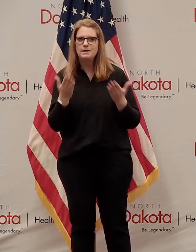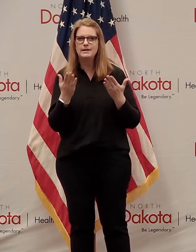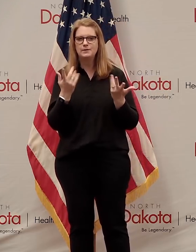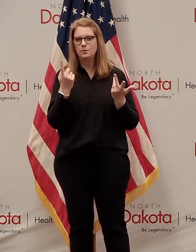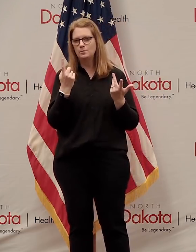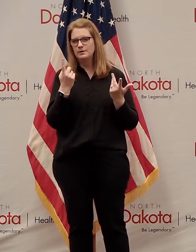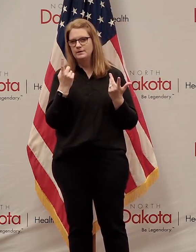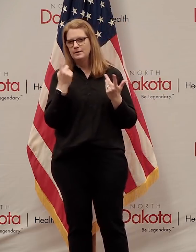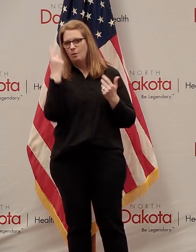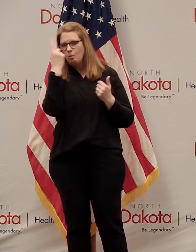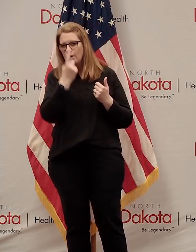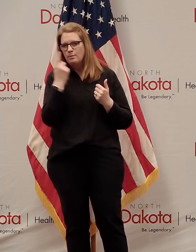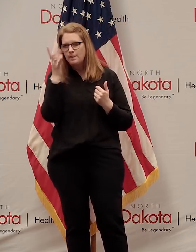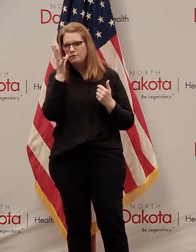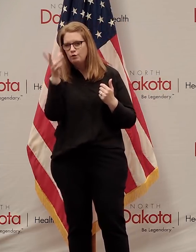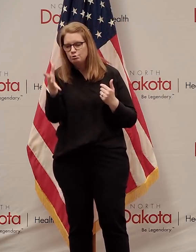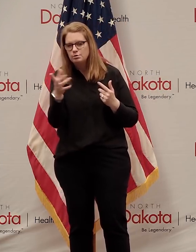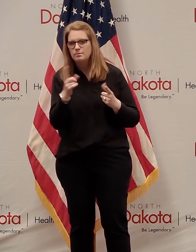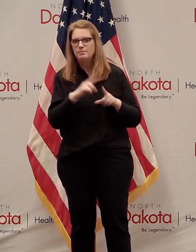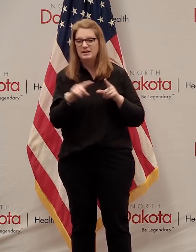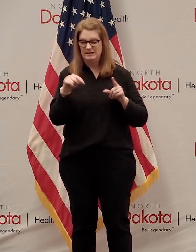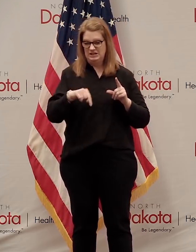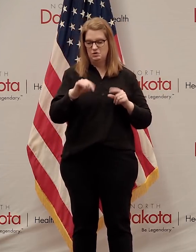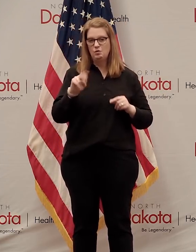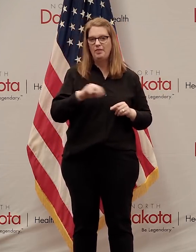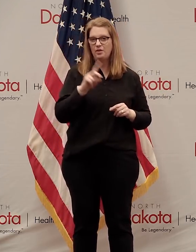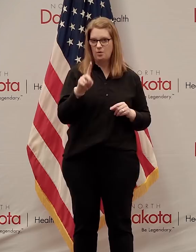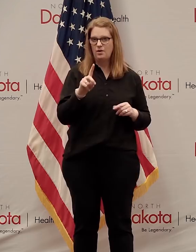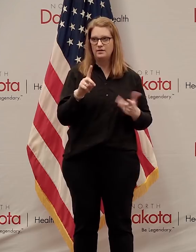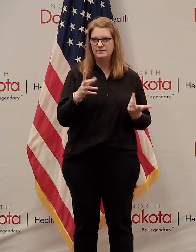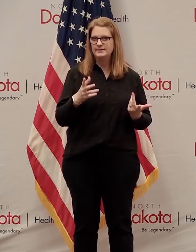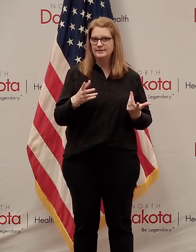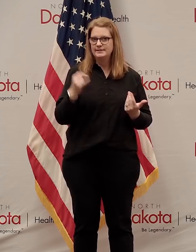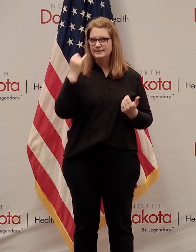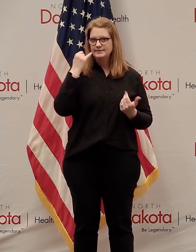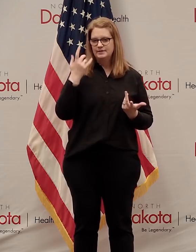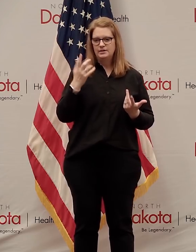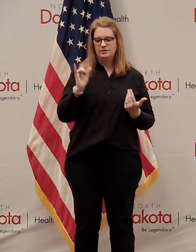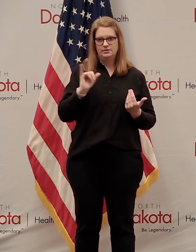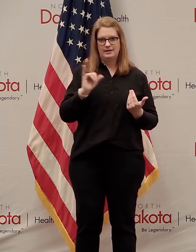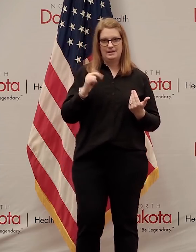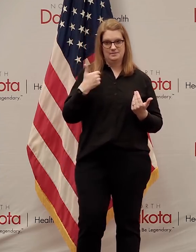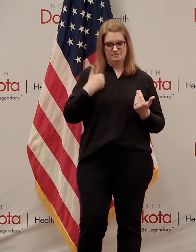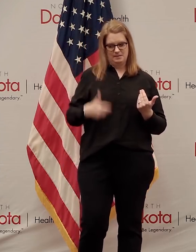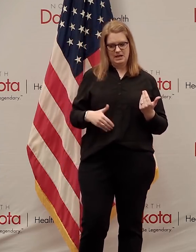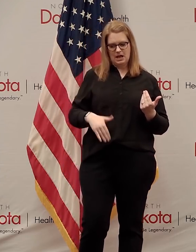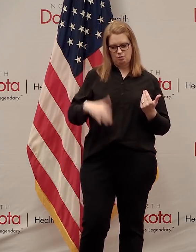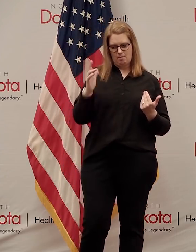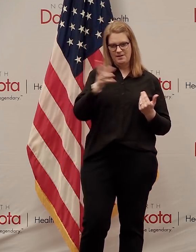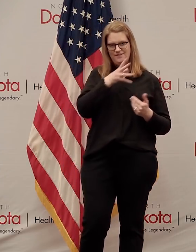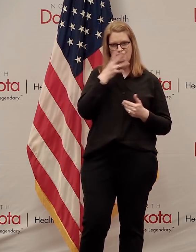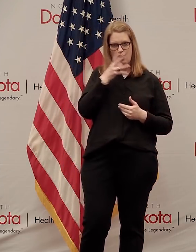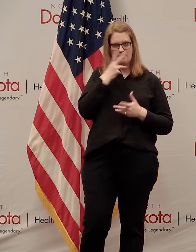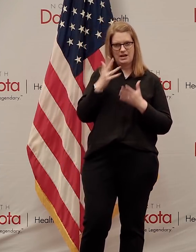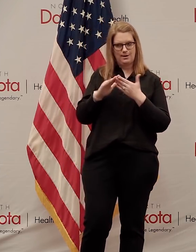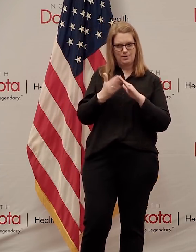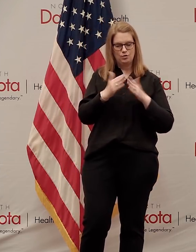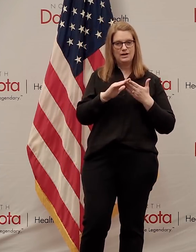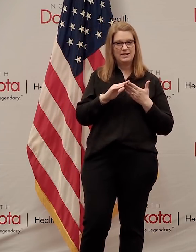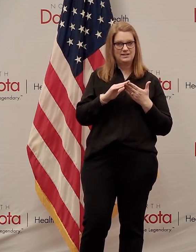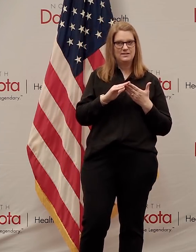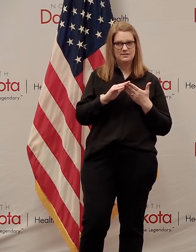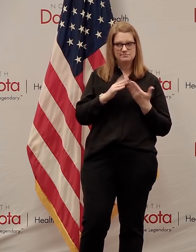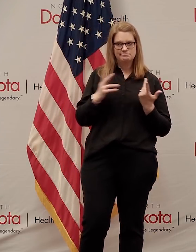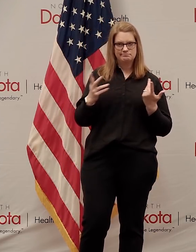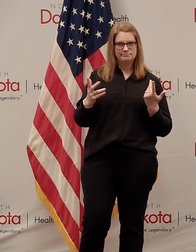But I think that one of the things that we have to have as North Dakotans, mean, is, you if you grew up like I did in a farming community, I mean, one of the things that you realized